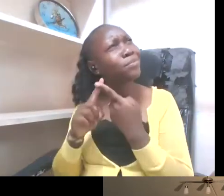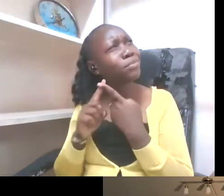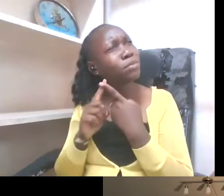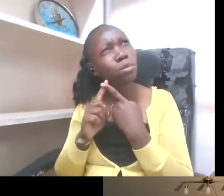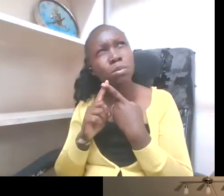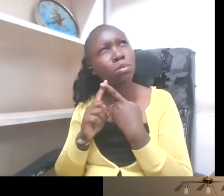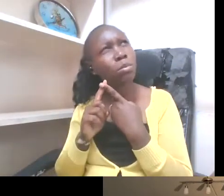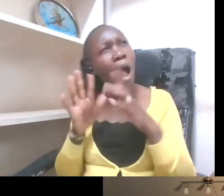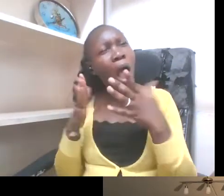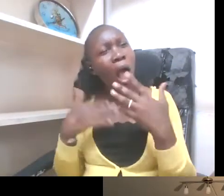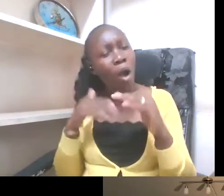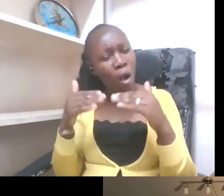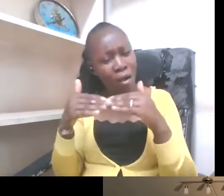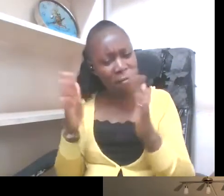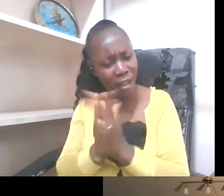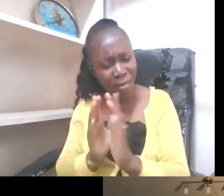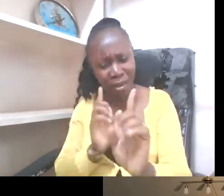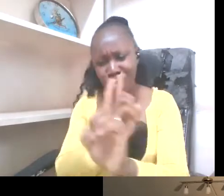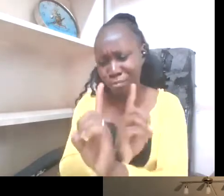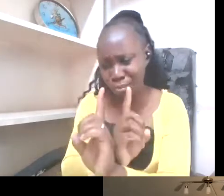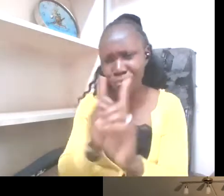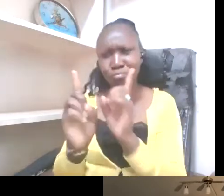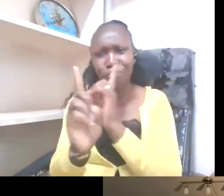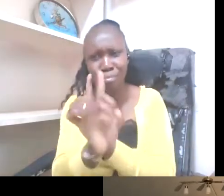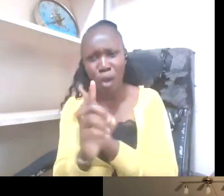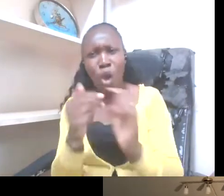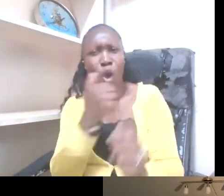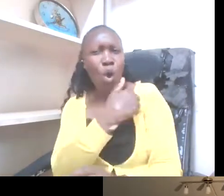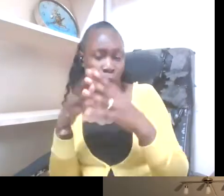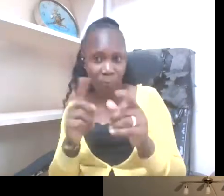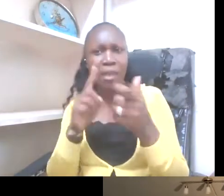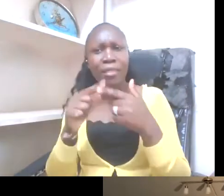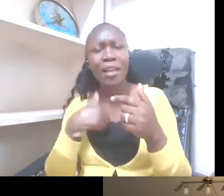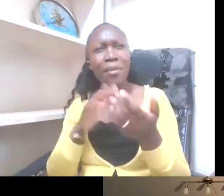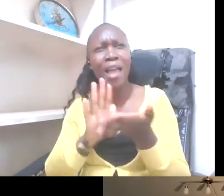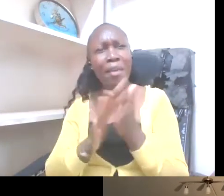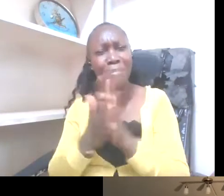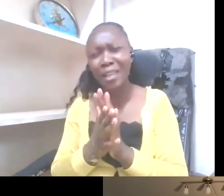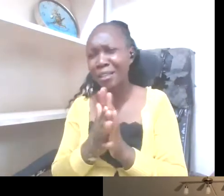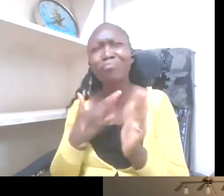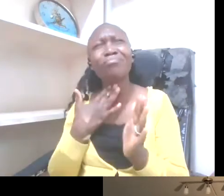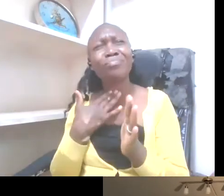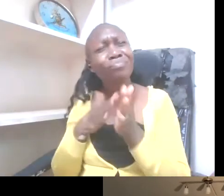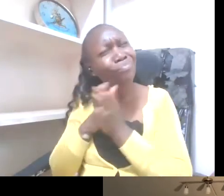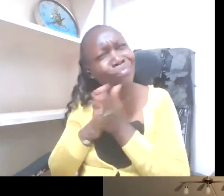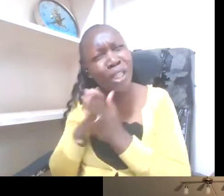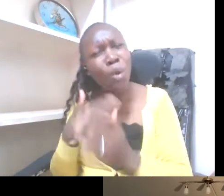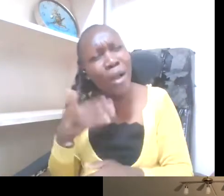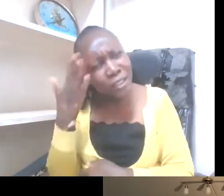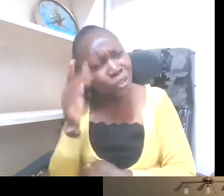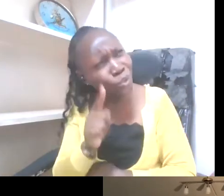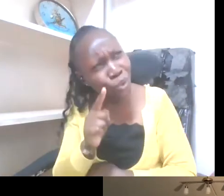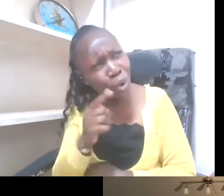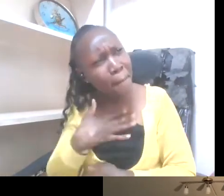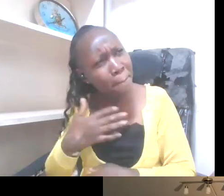one of us was sick. And I became really curious. My sister would tell me things like, you have two ears. I can't hear